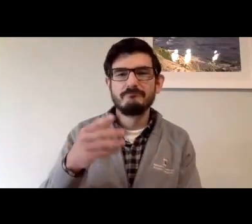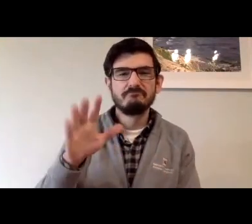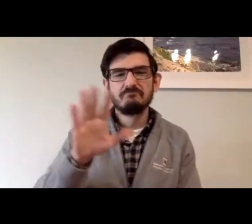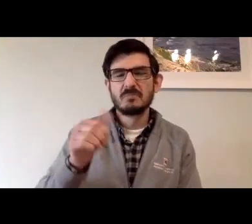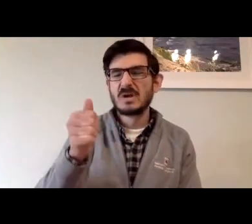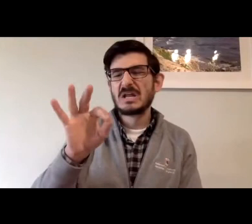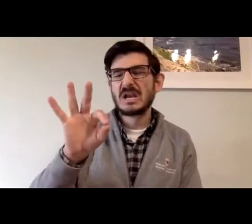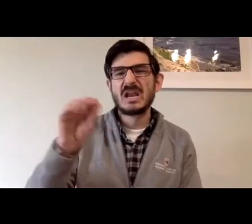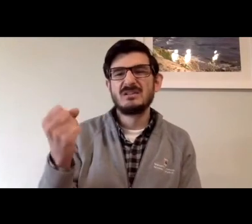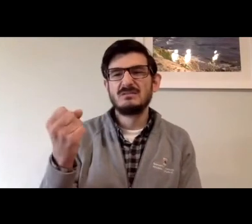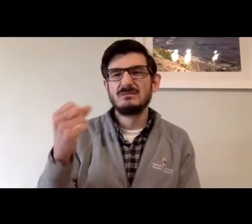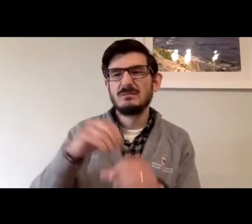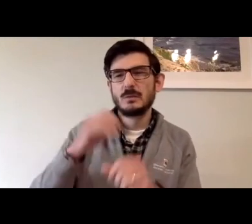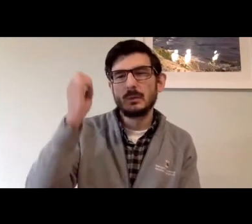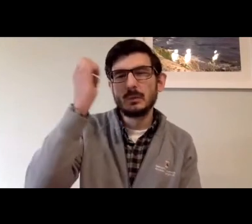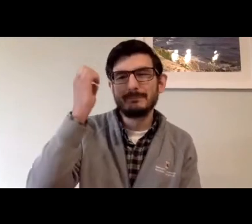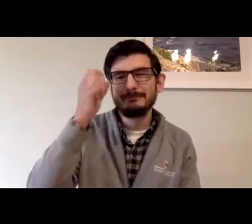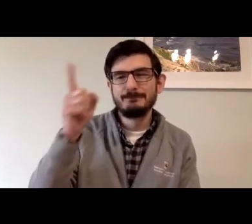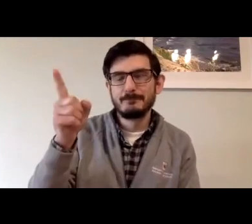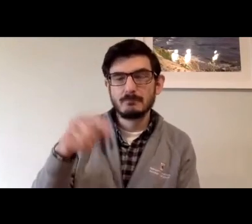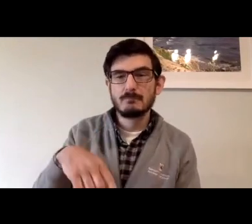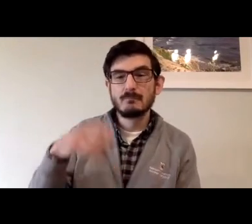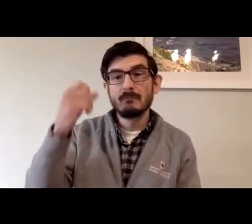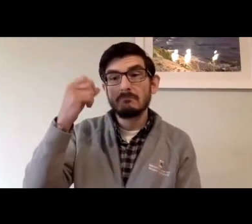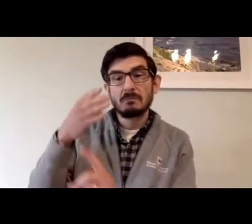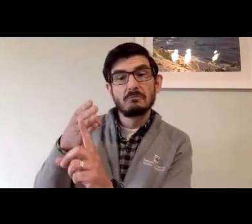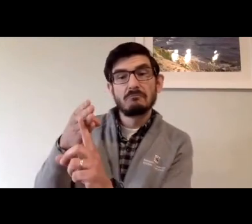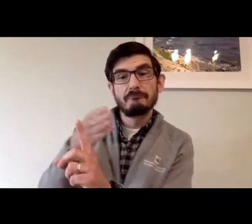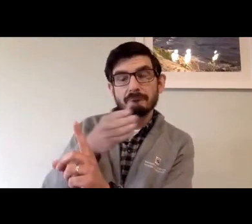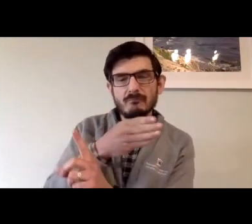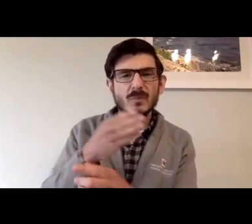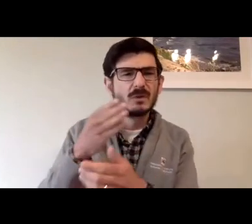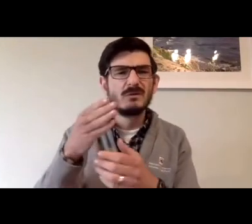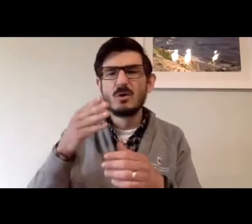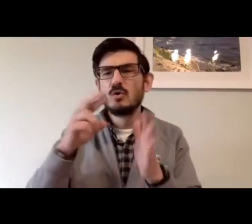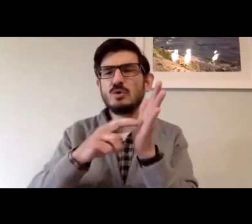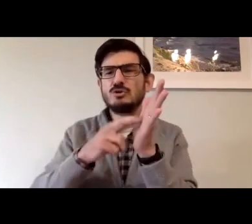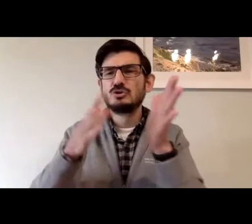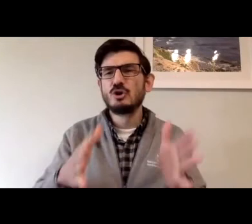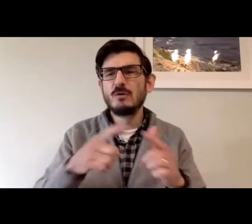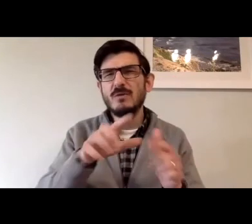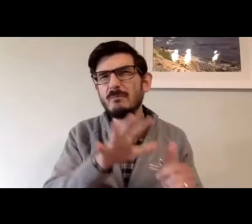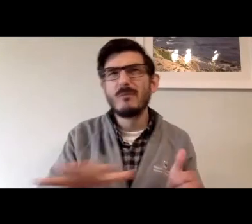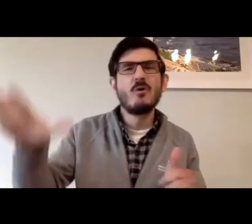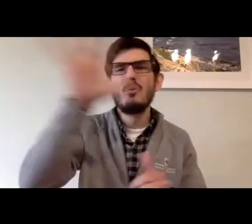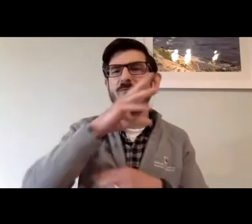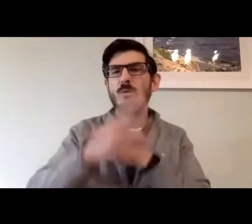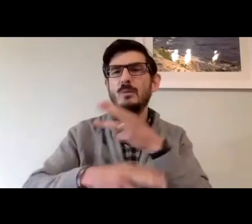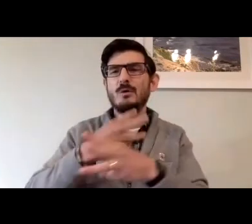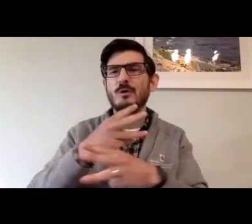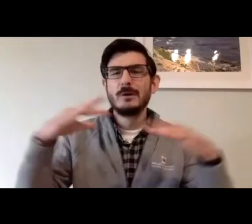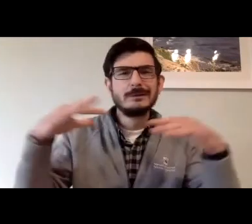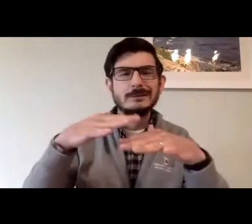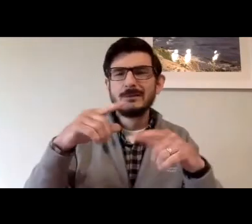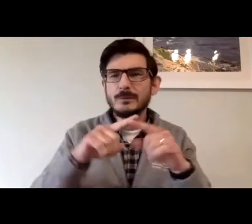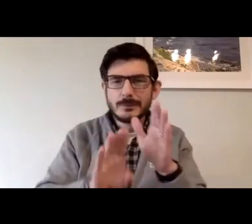RTT to get to where it is today. This started in Europe in the 1990s, and